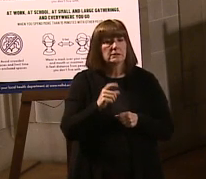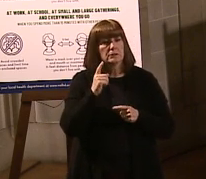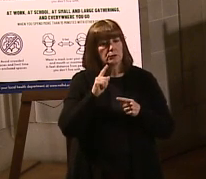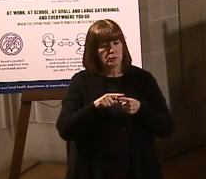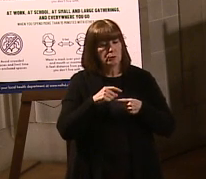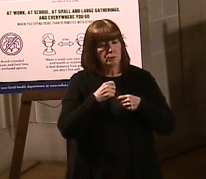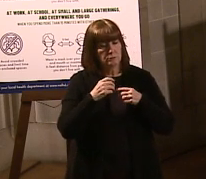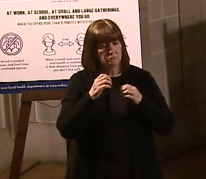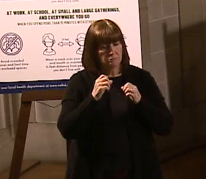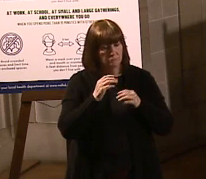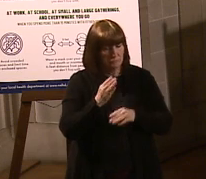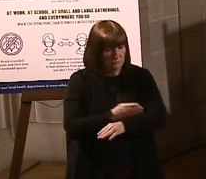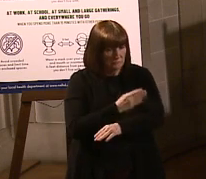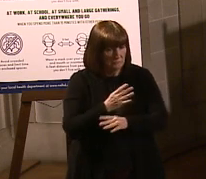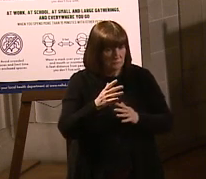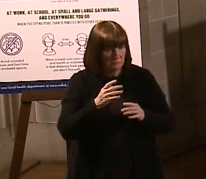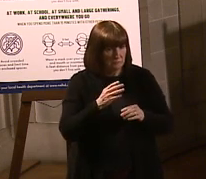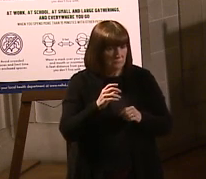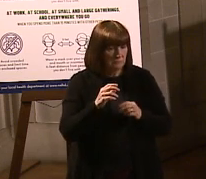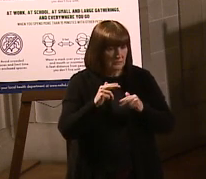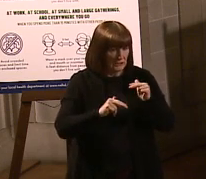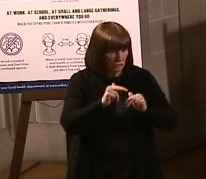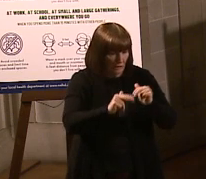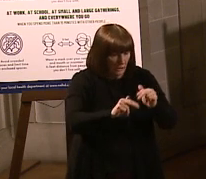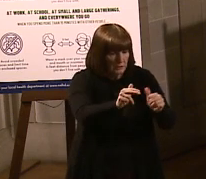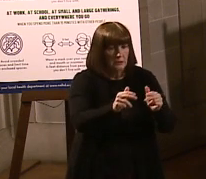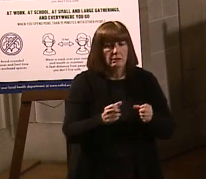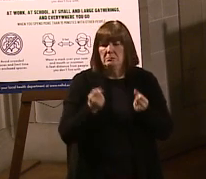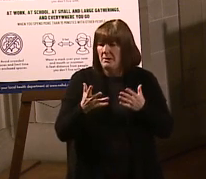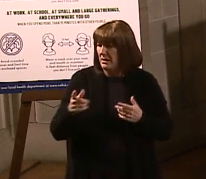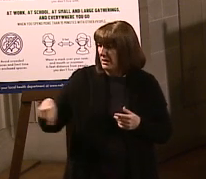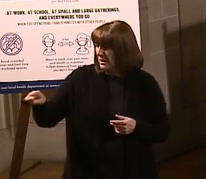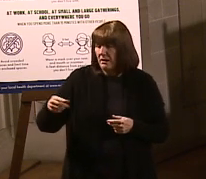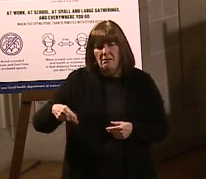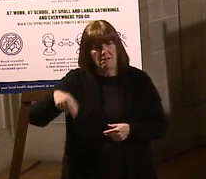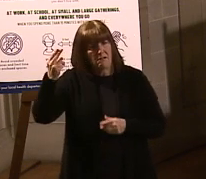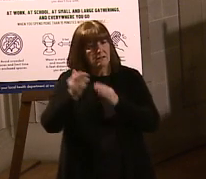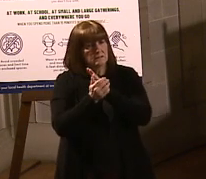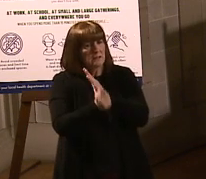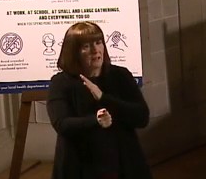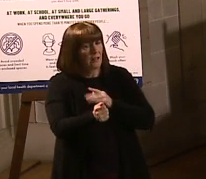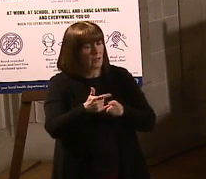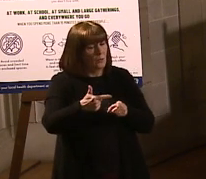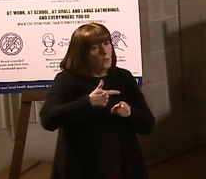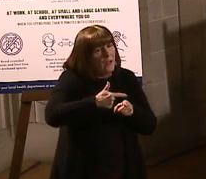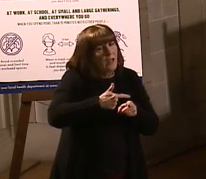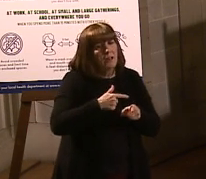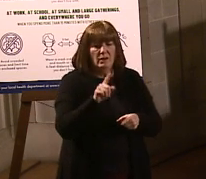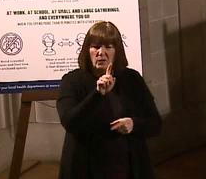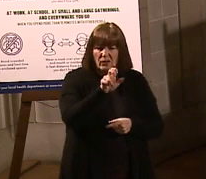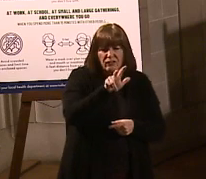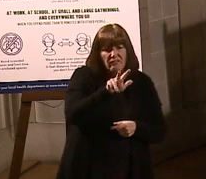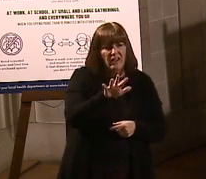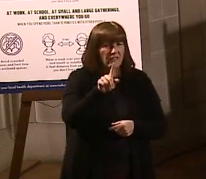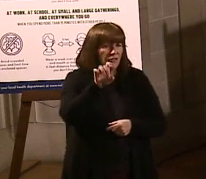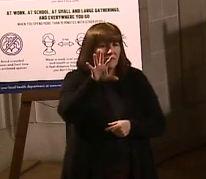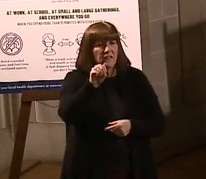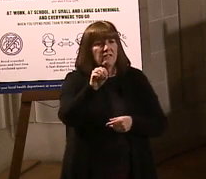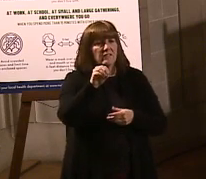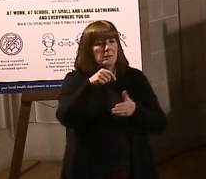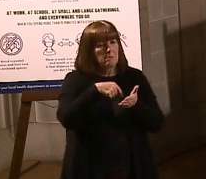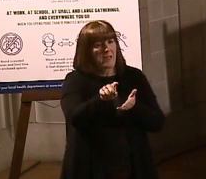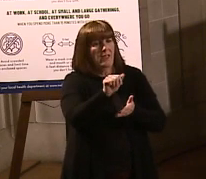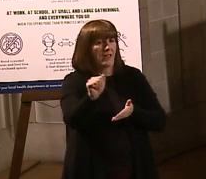And some of these jobs are really highly specialized welding jobs that pay like $135 an hour or $150 an hour. mean, these are